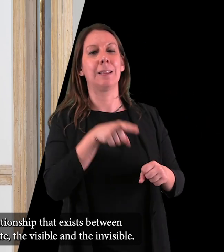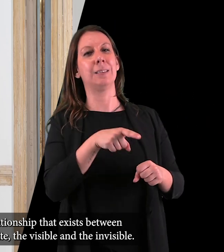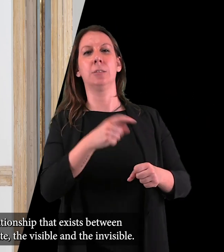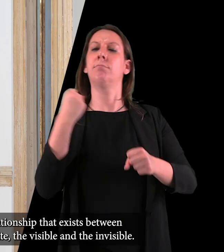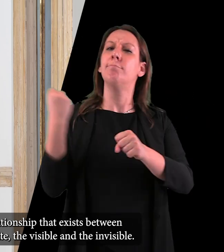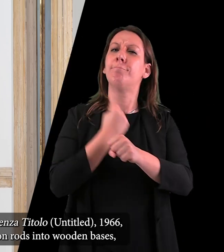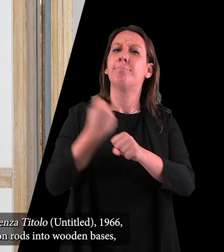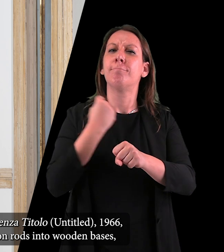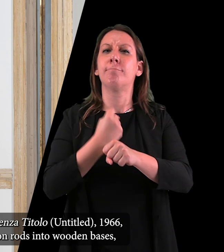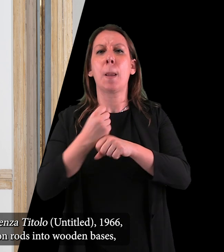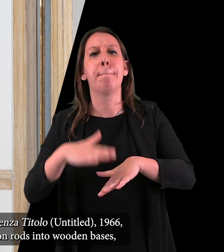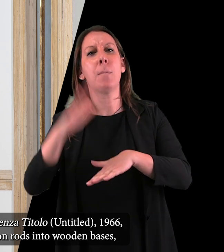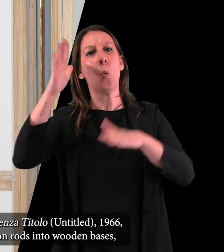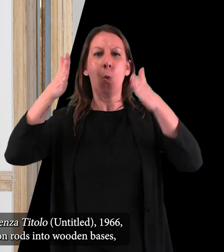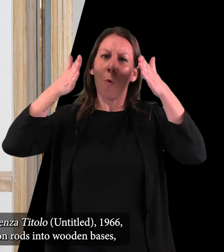invisible.